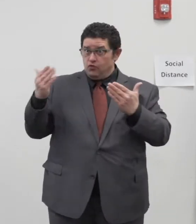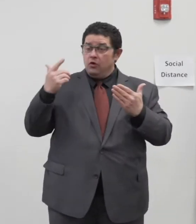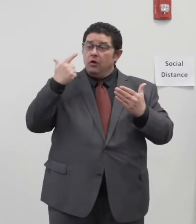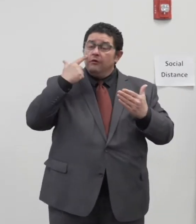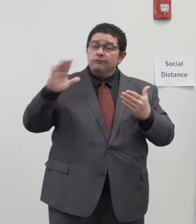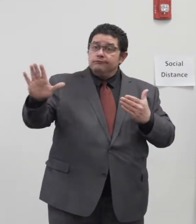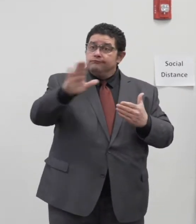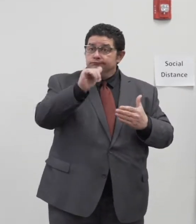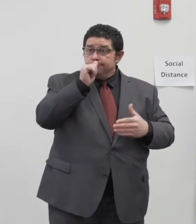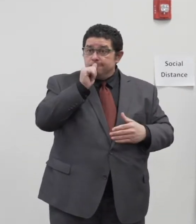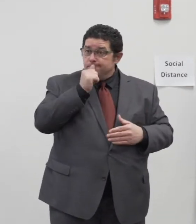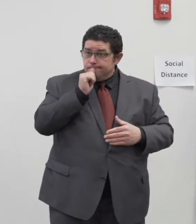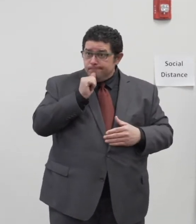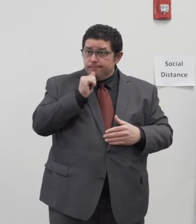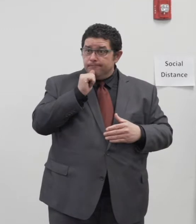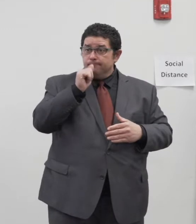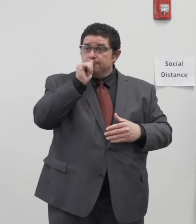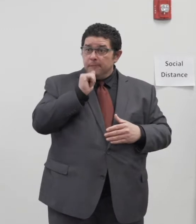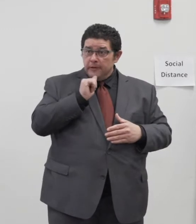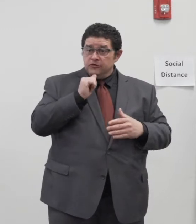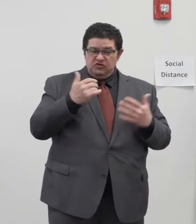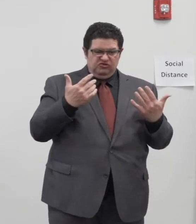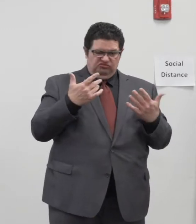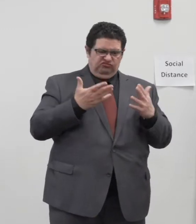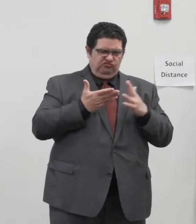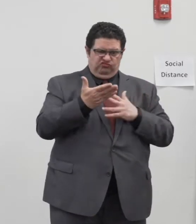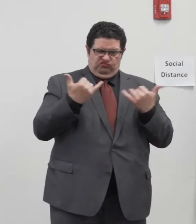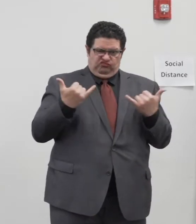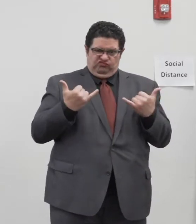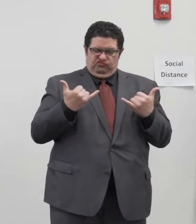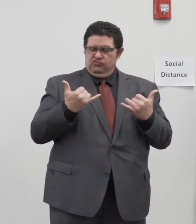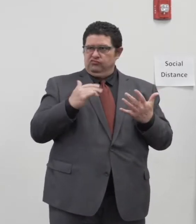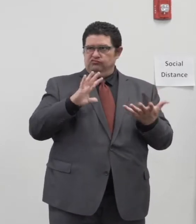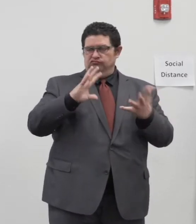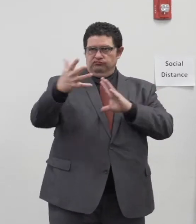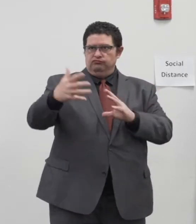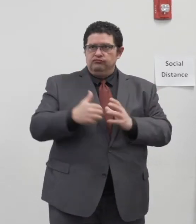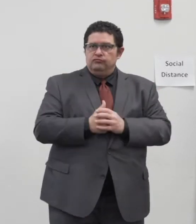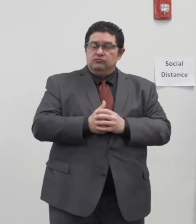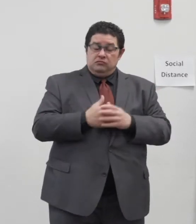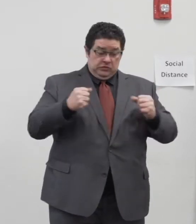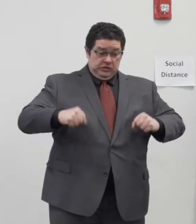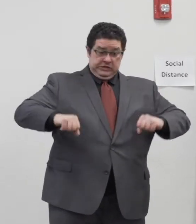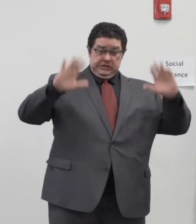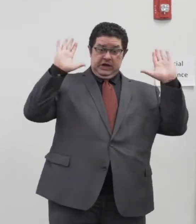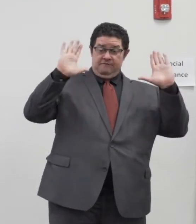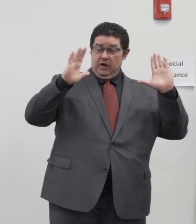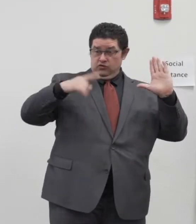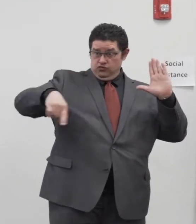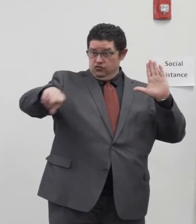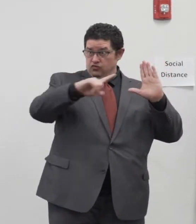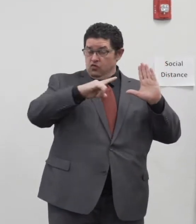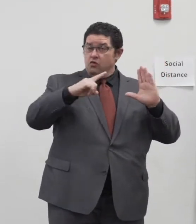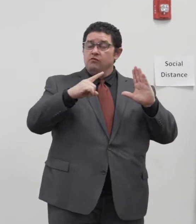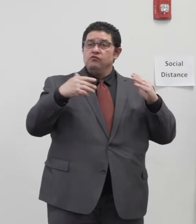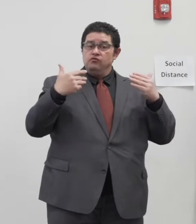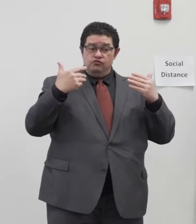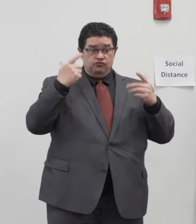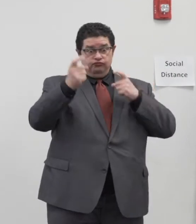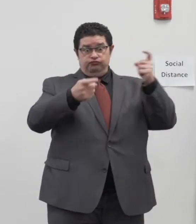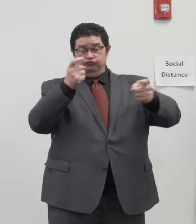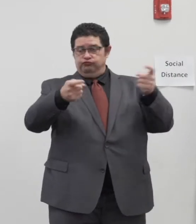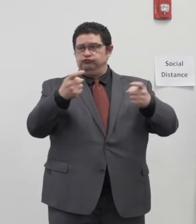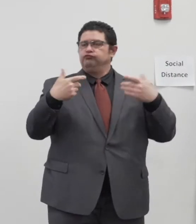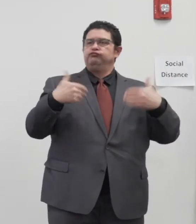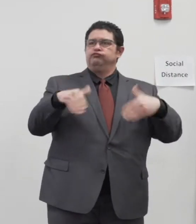as we get through these very trying times. The sacrifices that everyone has made so far has had a big impact on the spread of this